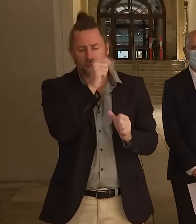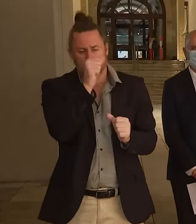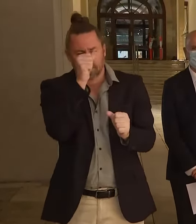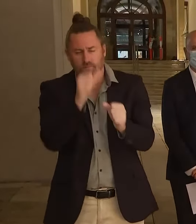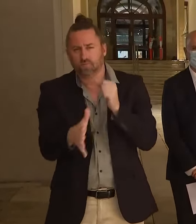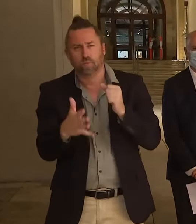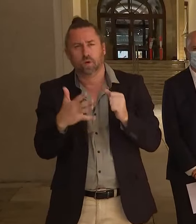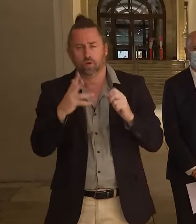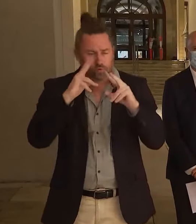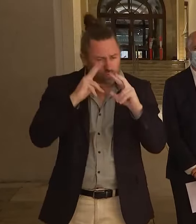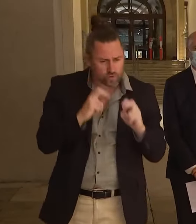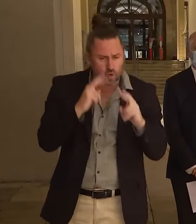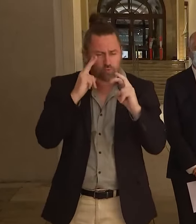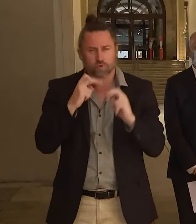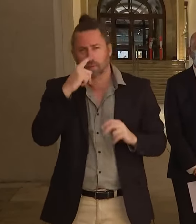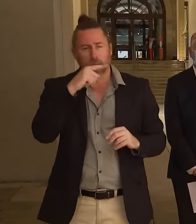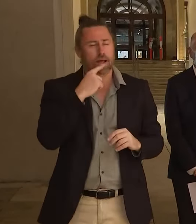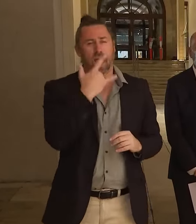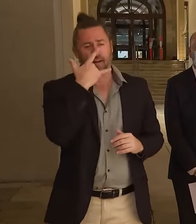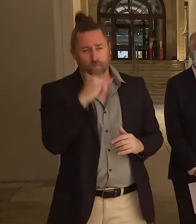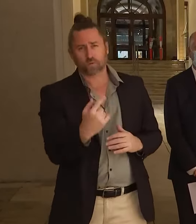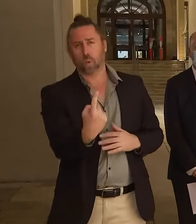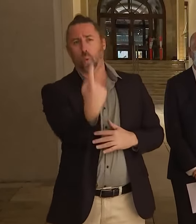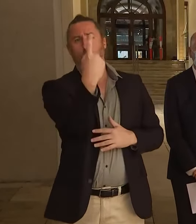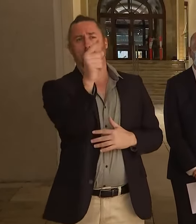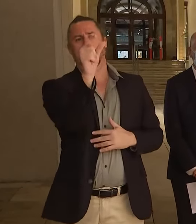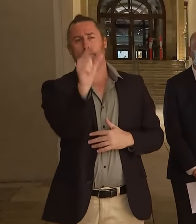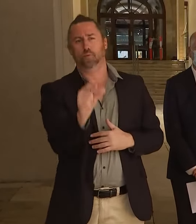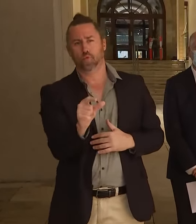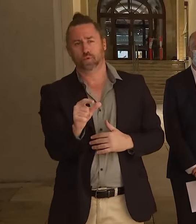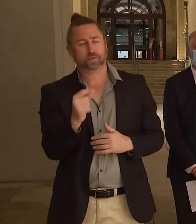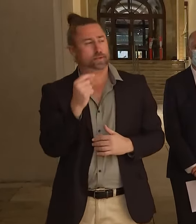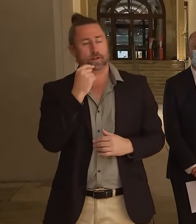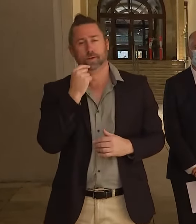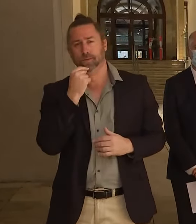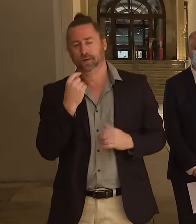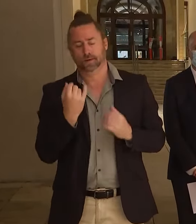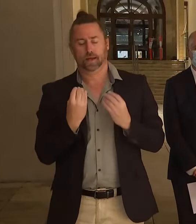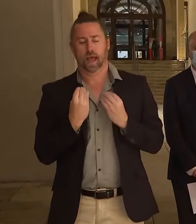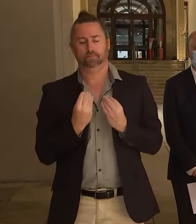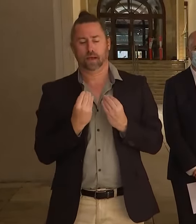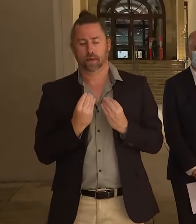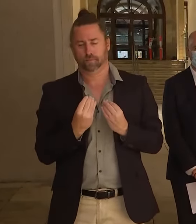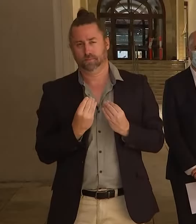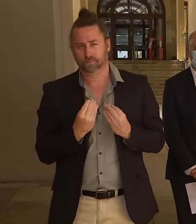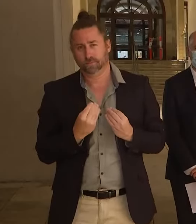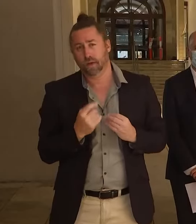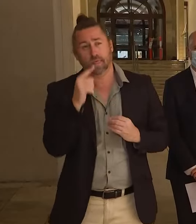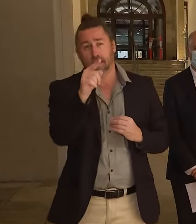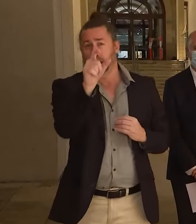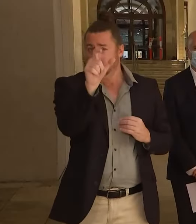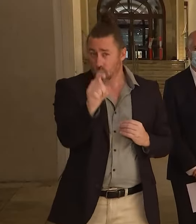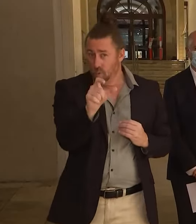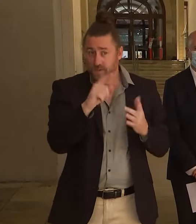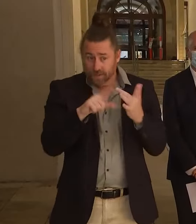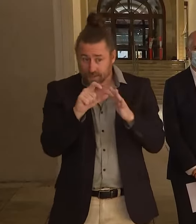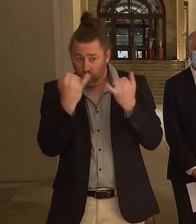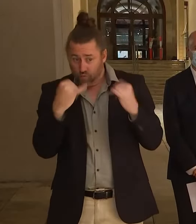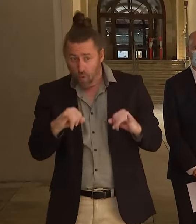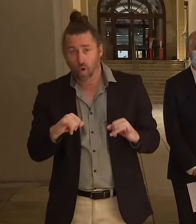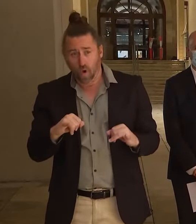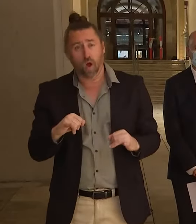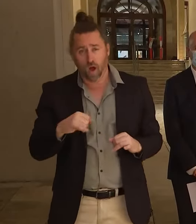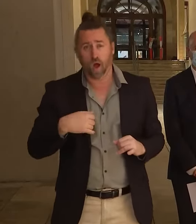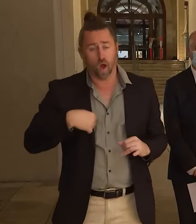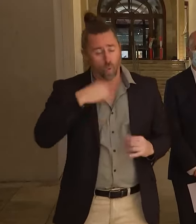important work, and this is one individual. And, you know, that, you know, if this individual is found to have done wrong, we'll be held